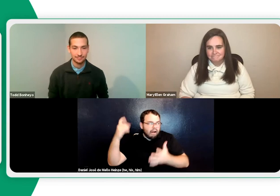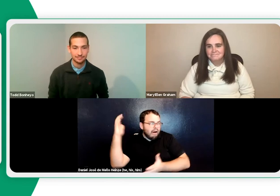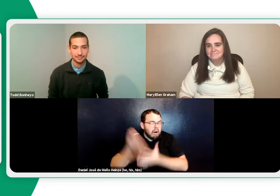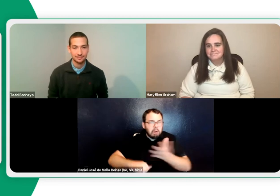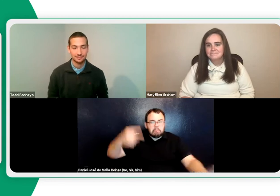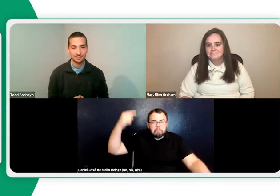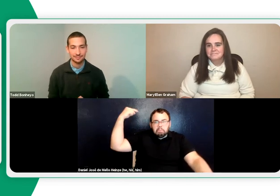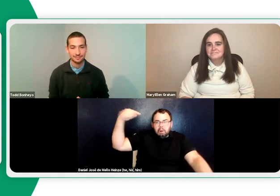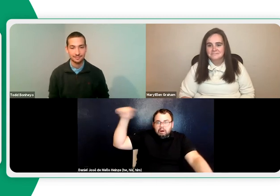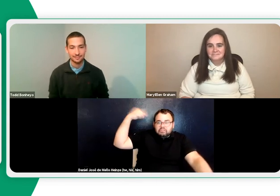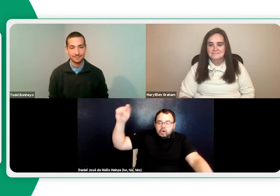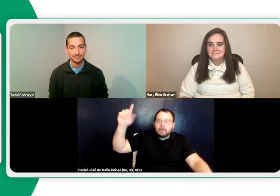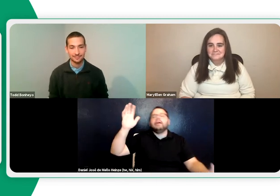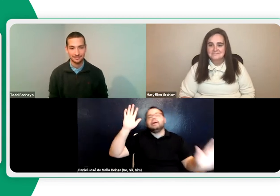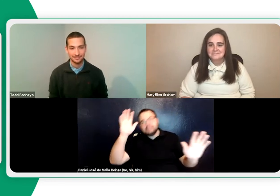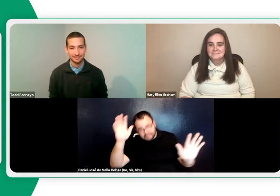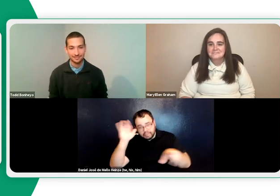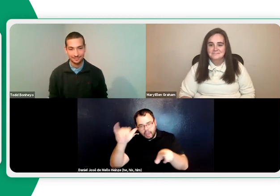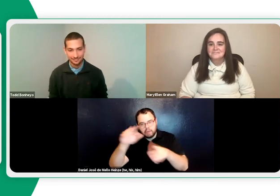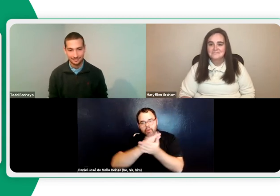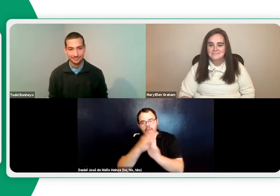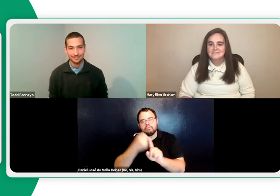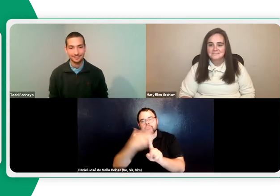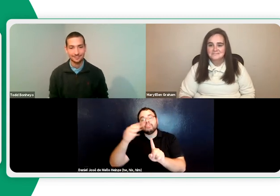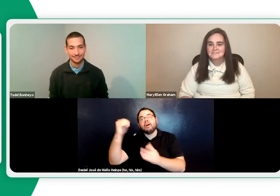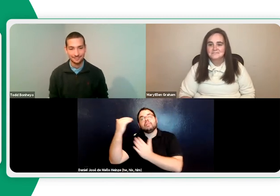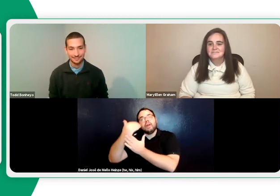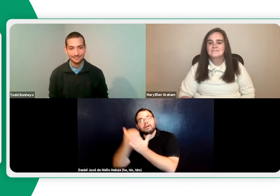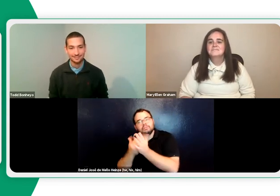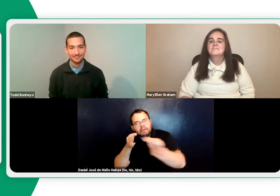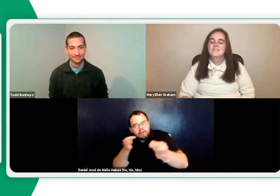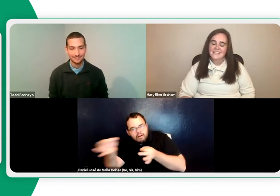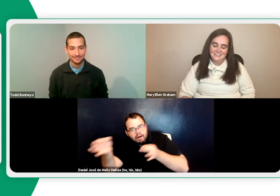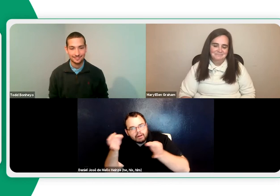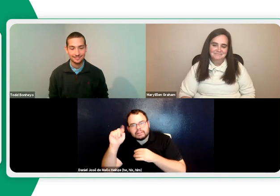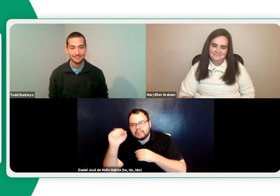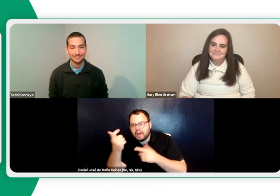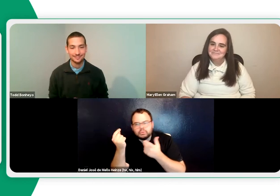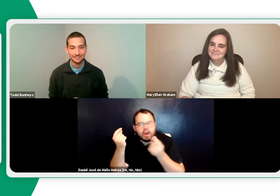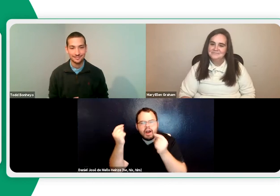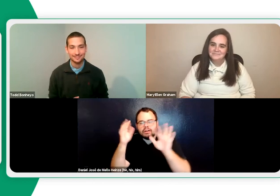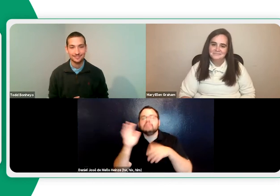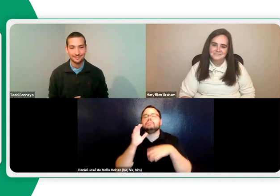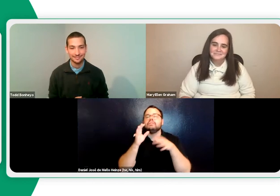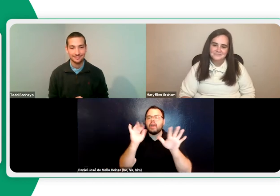reality things. And then tax. Sometimes they learn about tax and they go, why do taxes have to be taken out? And that's a whole other lesson.